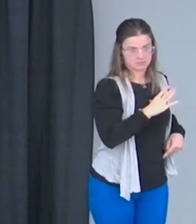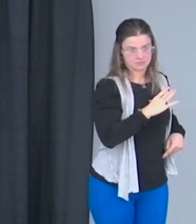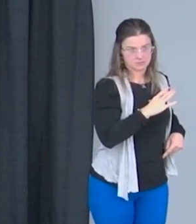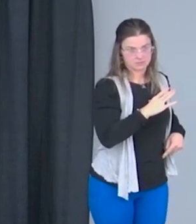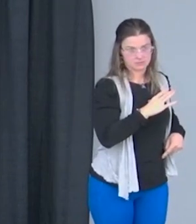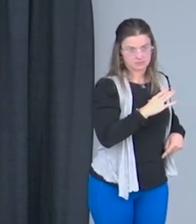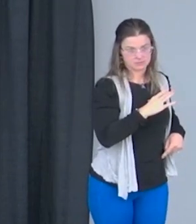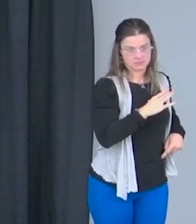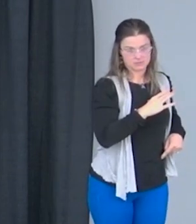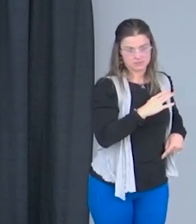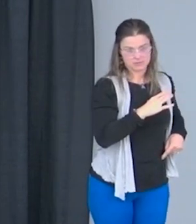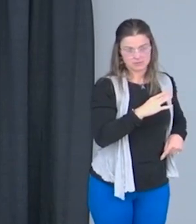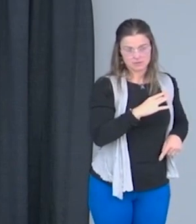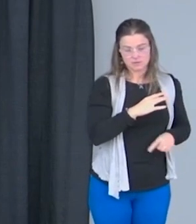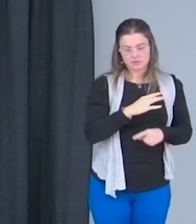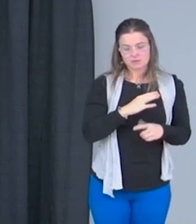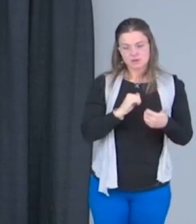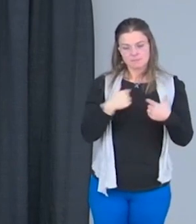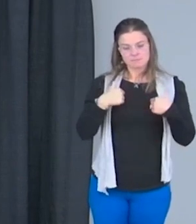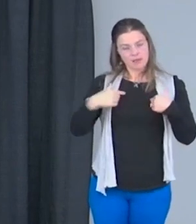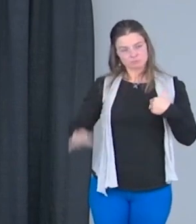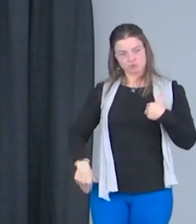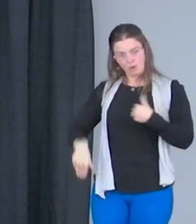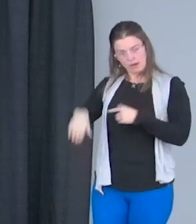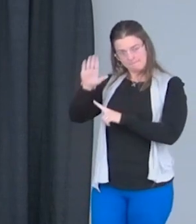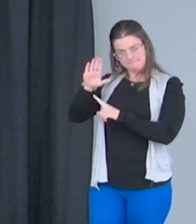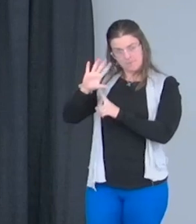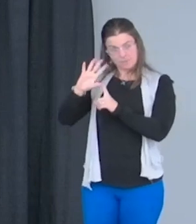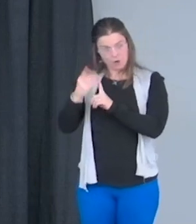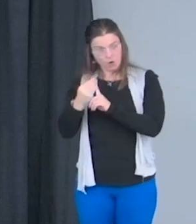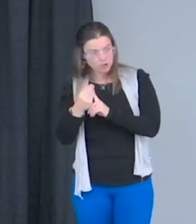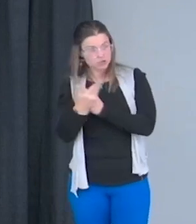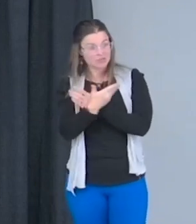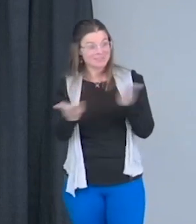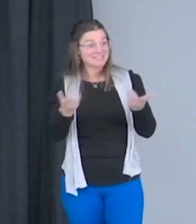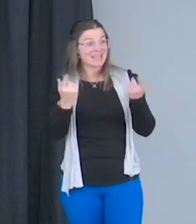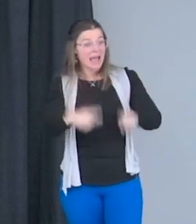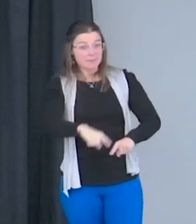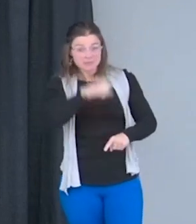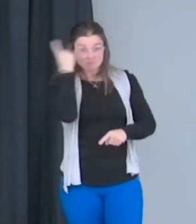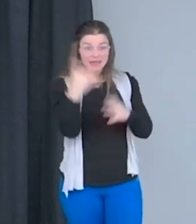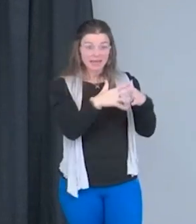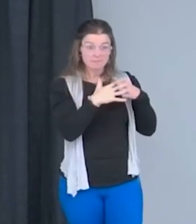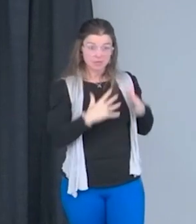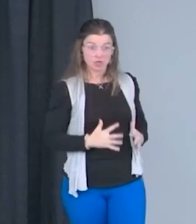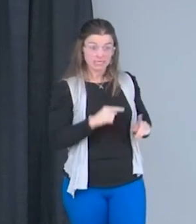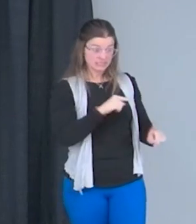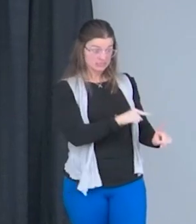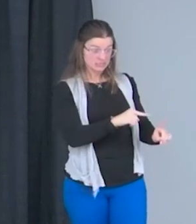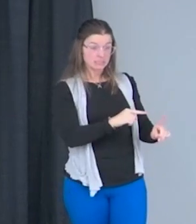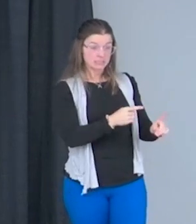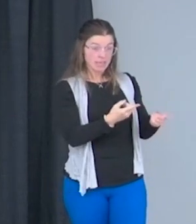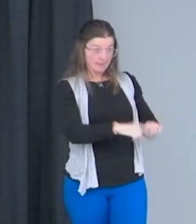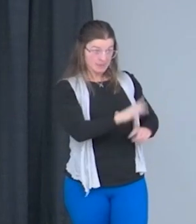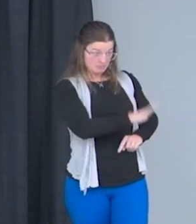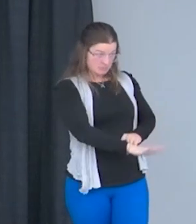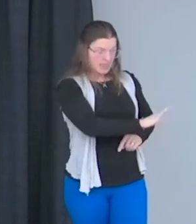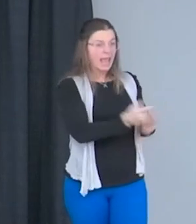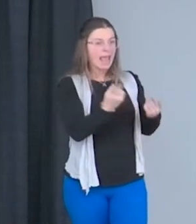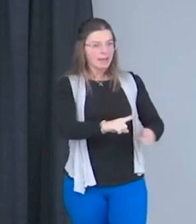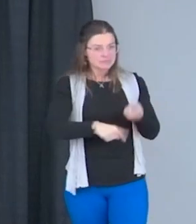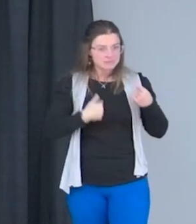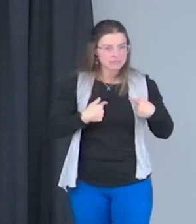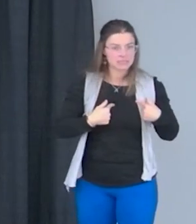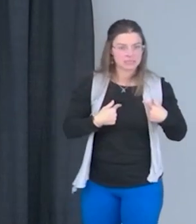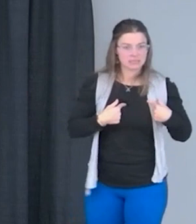way I was brought up, the cultures, the things that happen to Black Americans happens to me. The things that happen to disabled